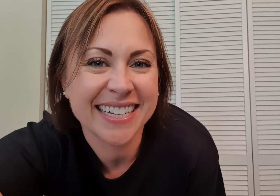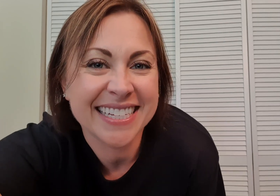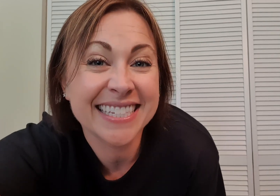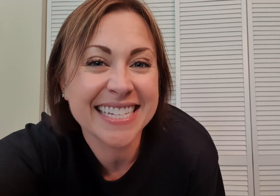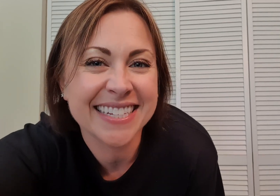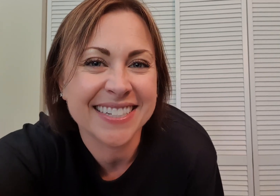See you soon.